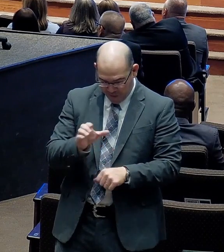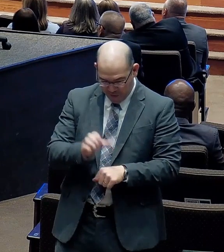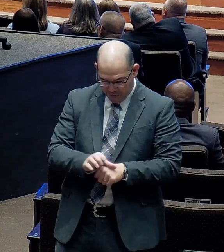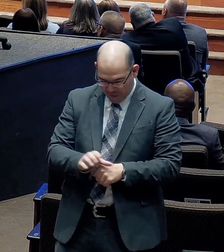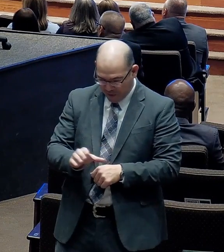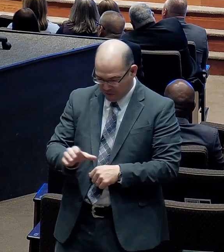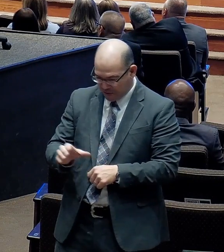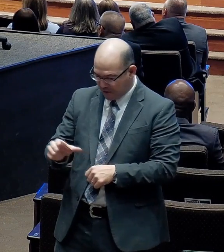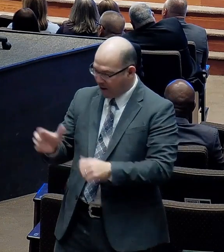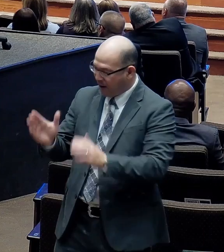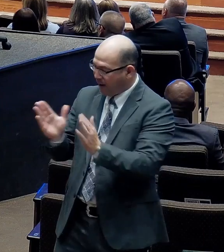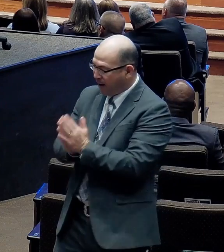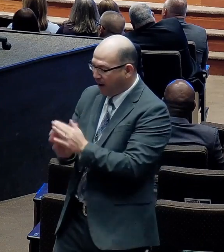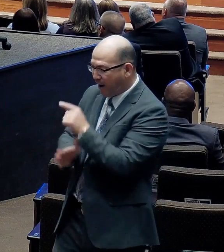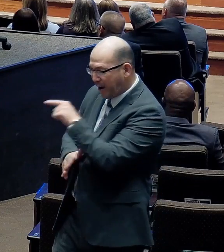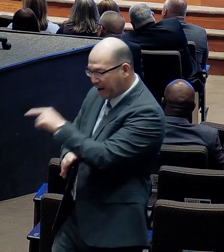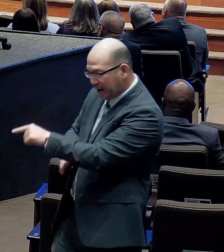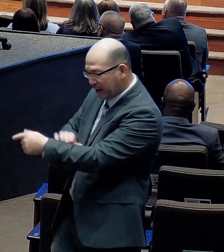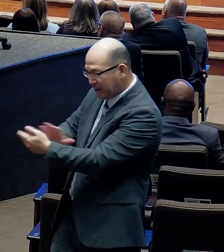Maybe 14 people. Something of that nature.